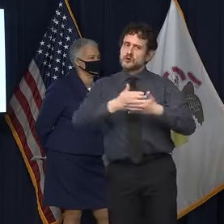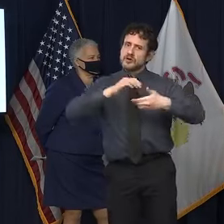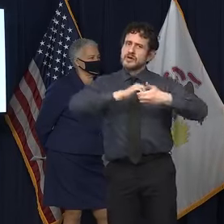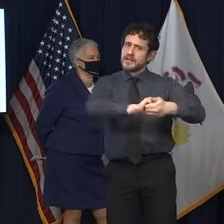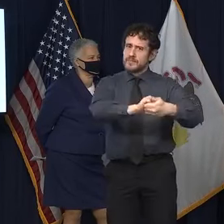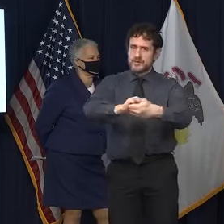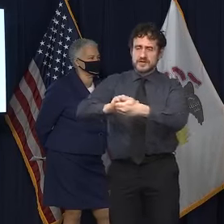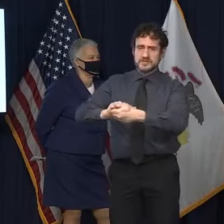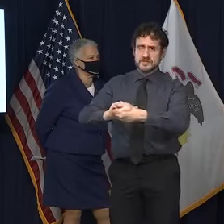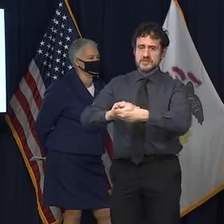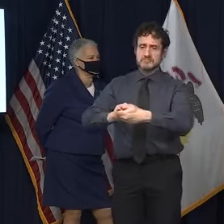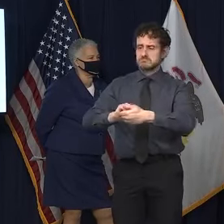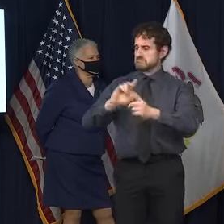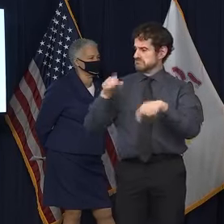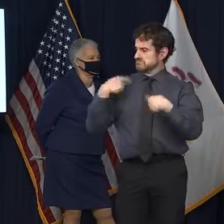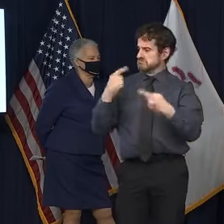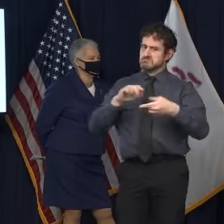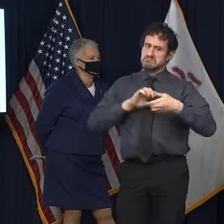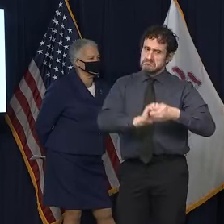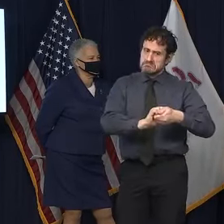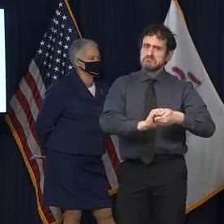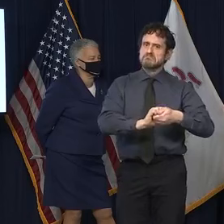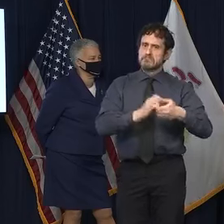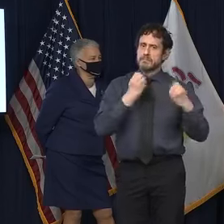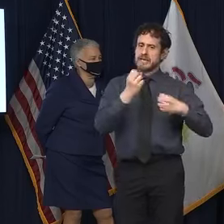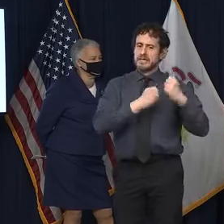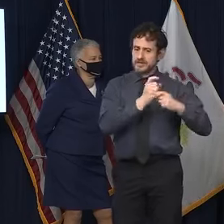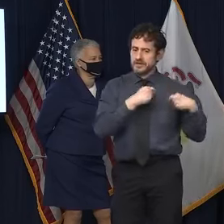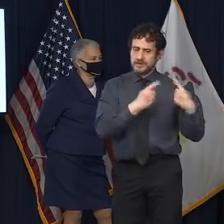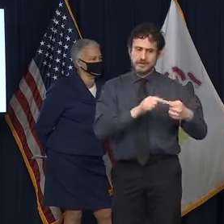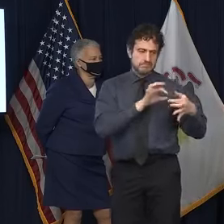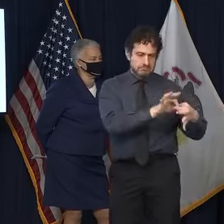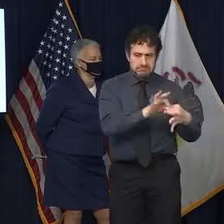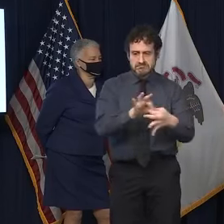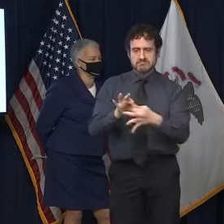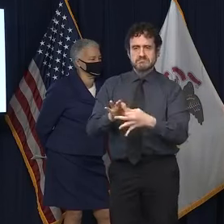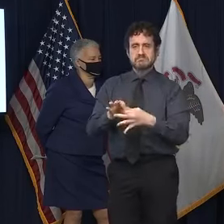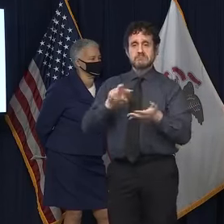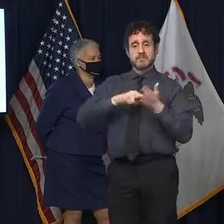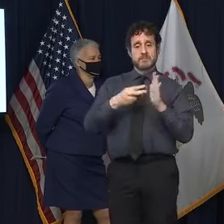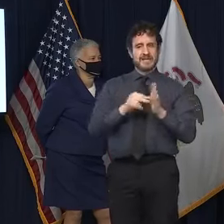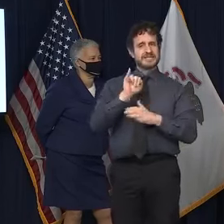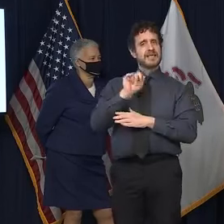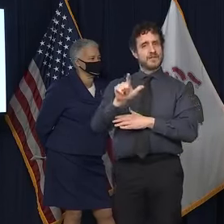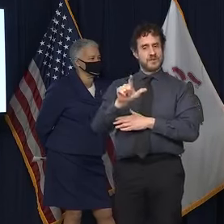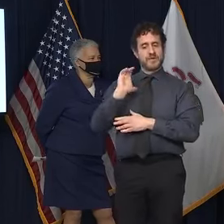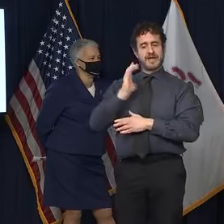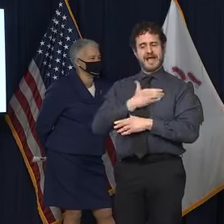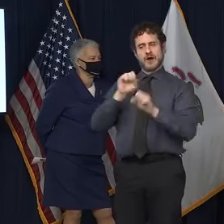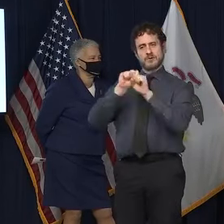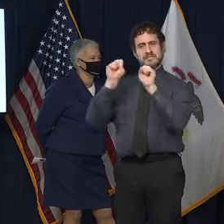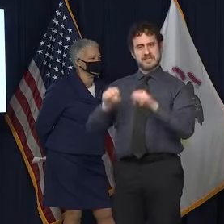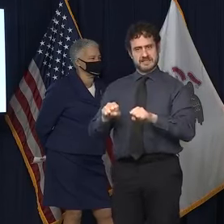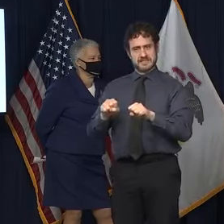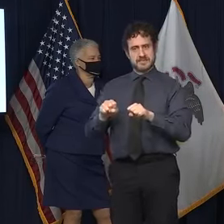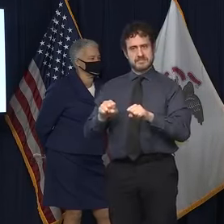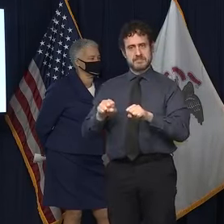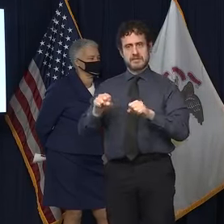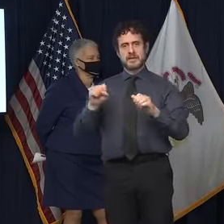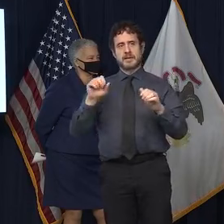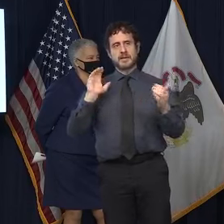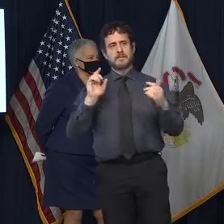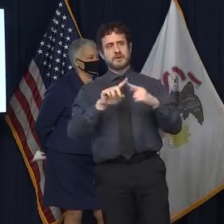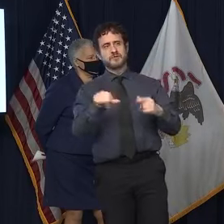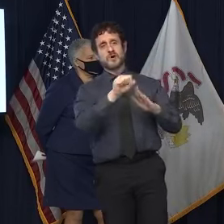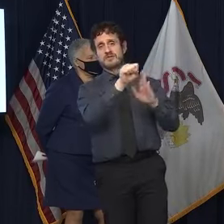is ongoing for many years, uh, does mean that, um, you know, Illinois has a different system perhaps than some other states.